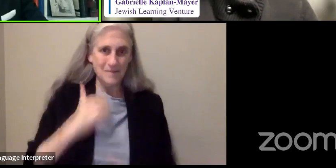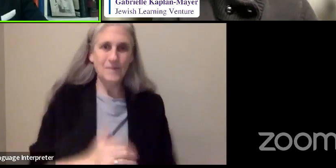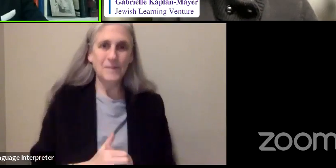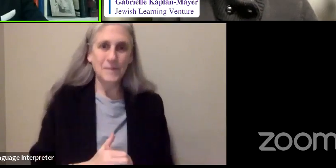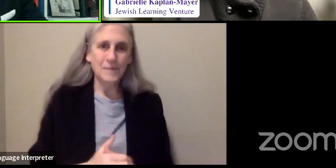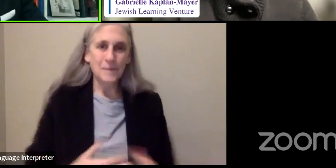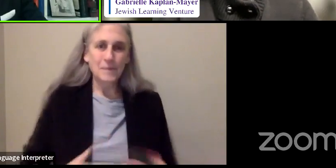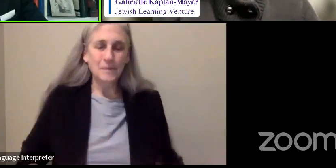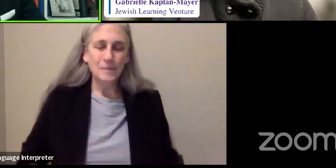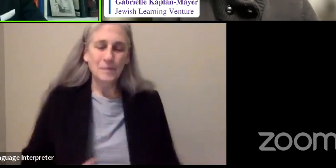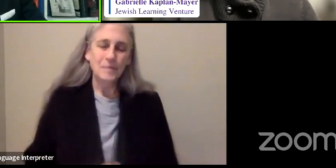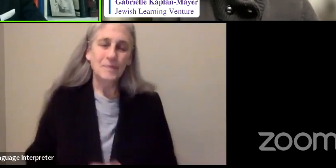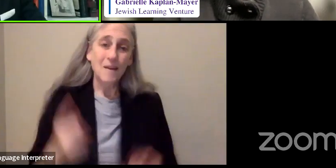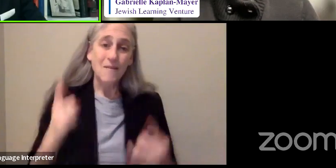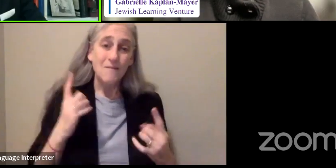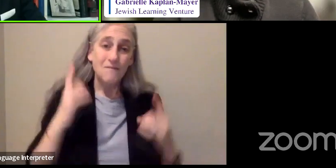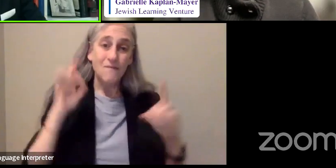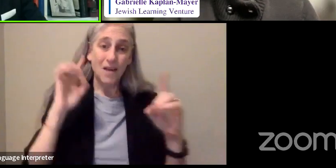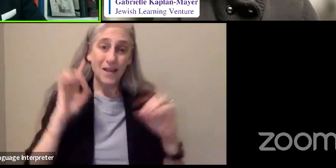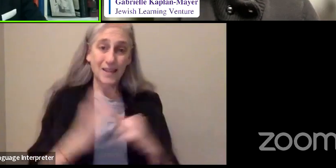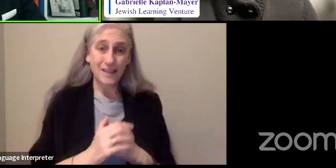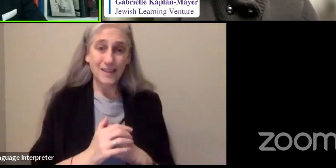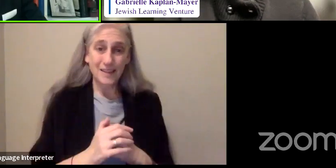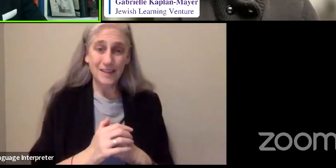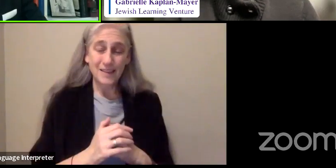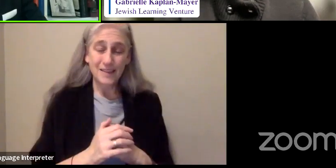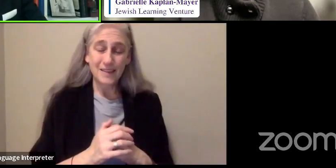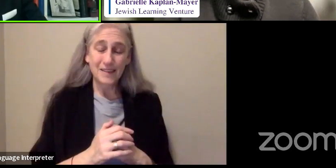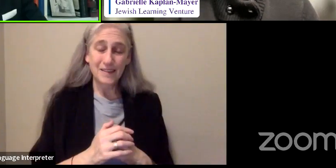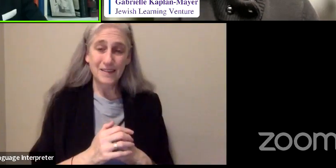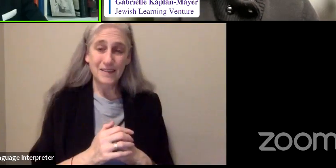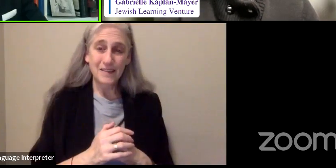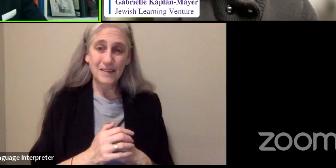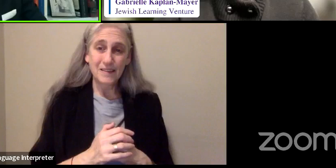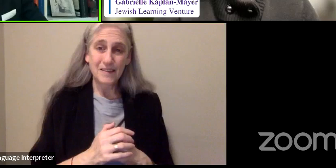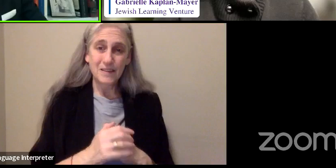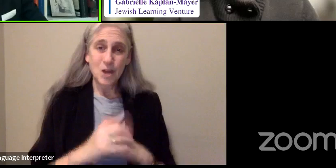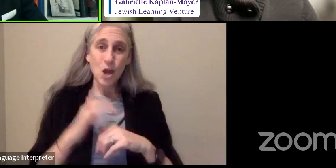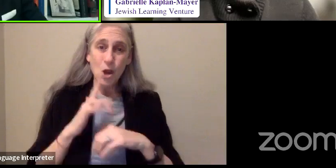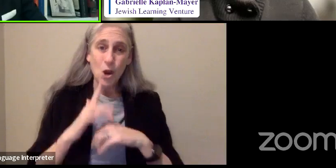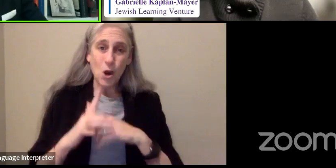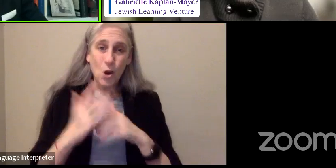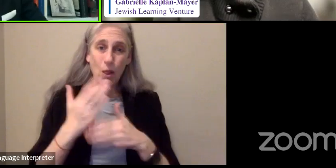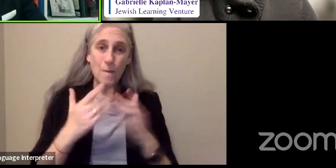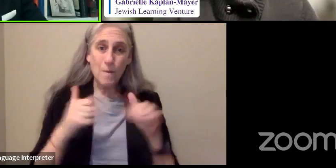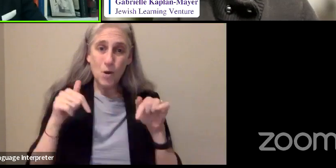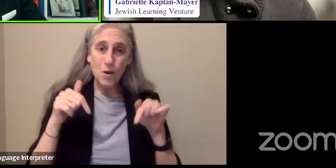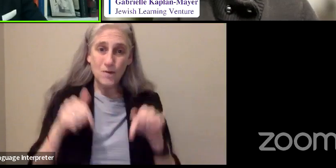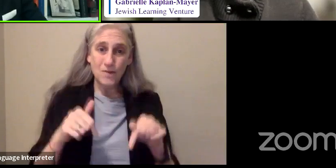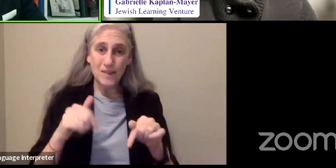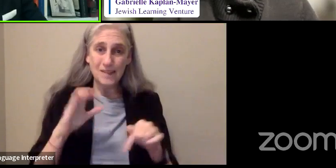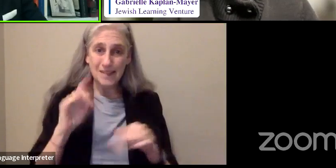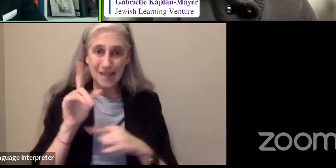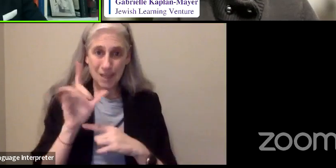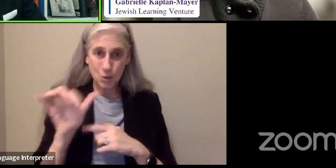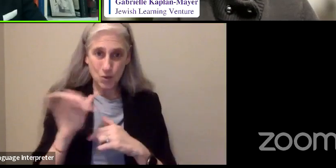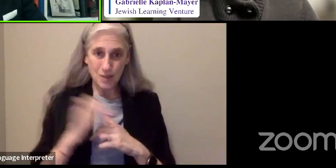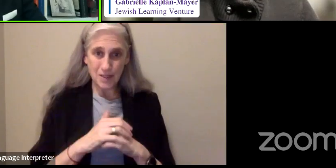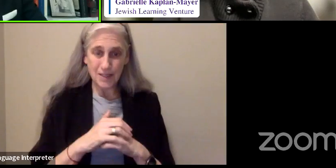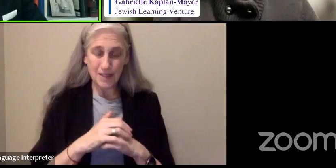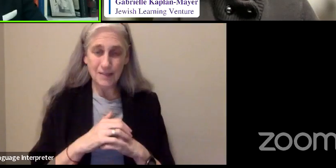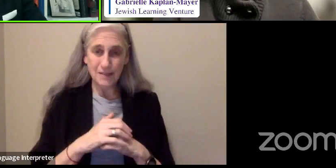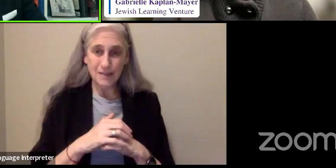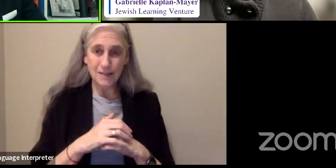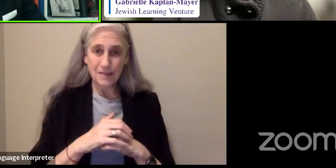And, finally, in the early part of this century, there were